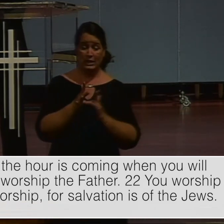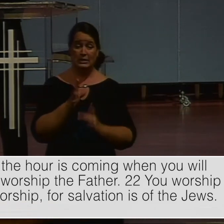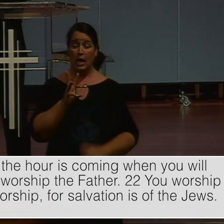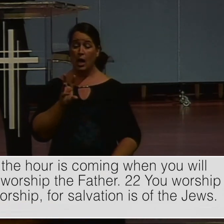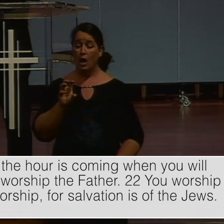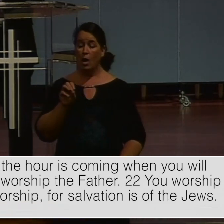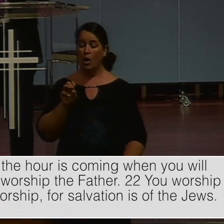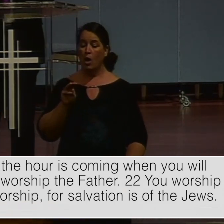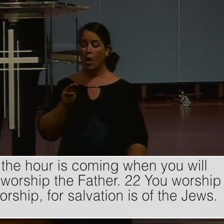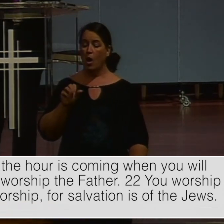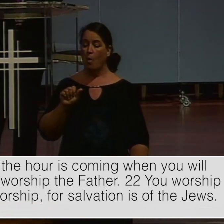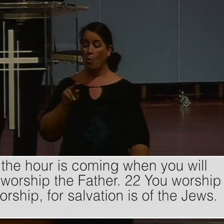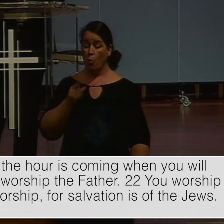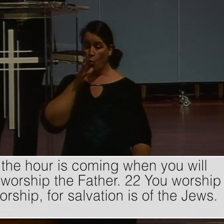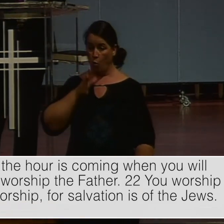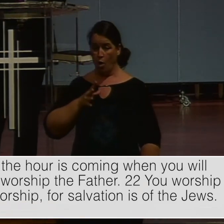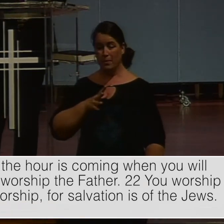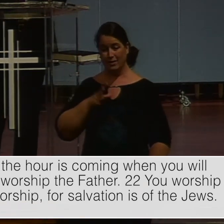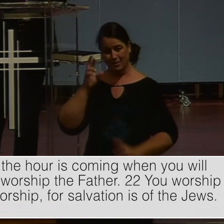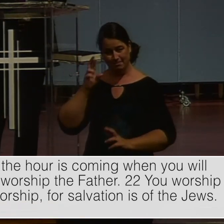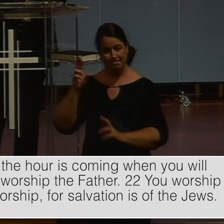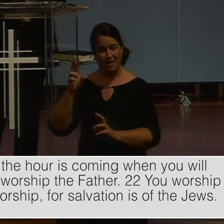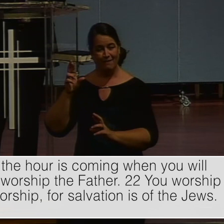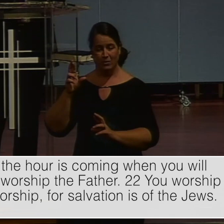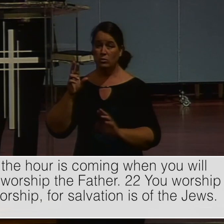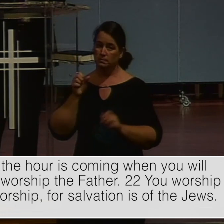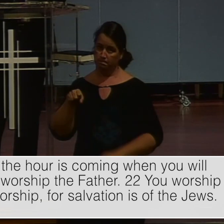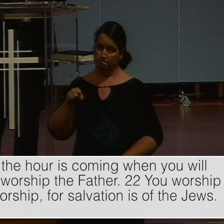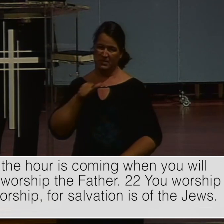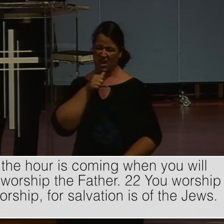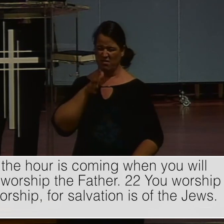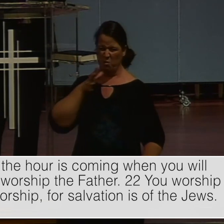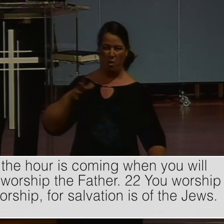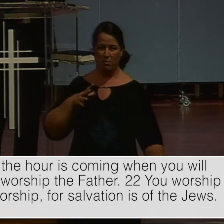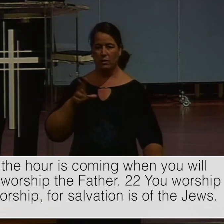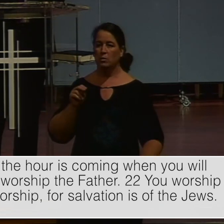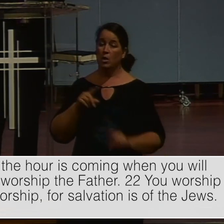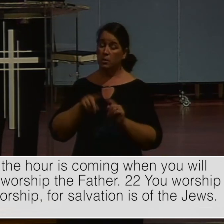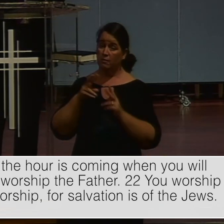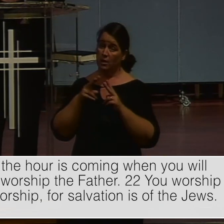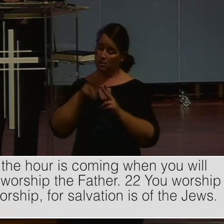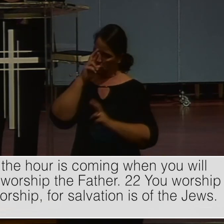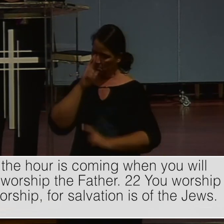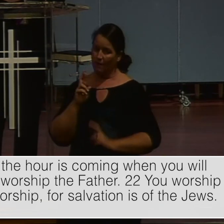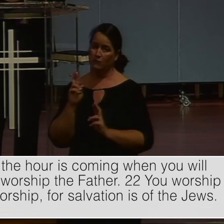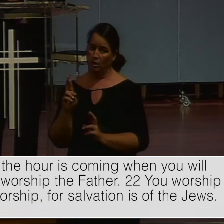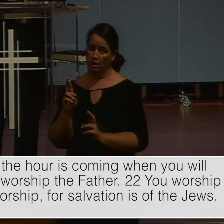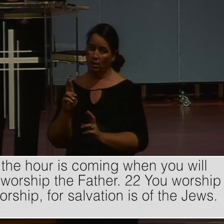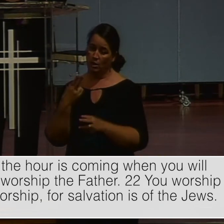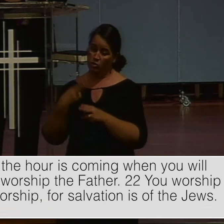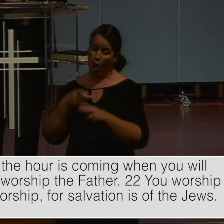In fact. He was showing her. Amazing respect. By encountering her. all. Believe me. The hour is coming.